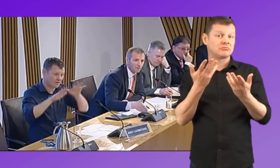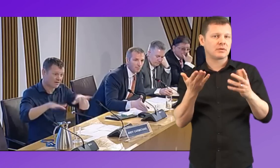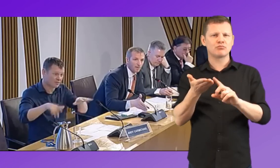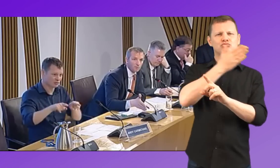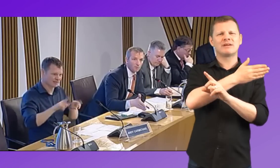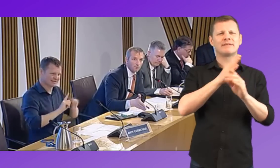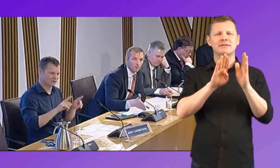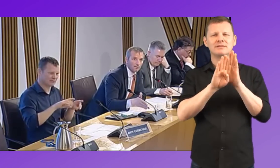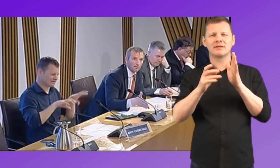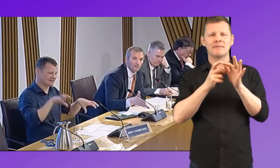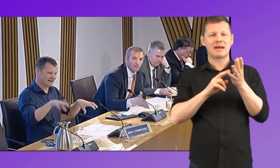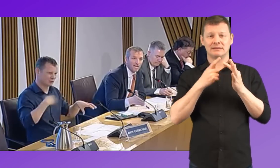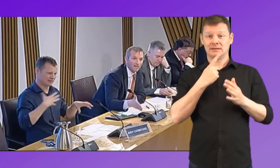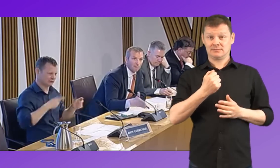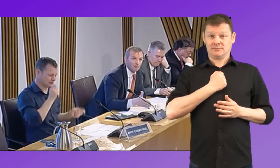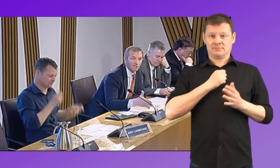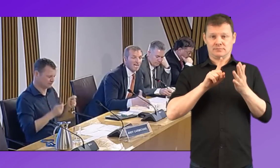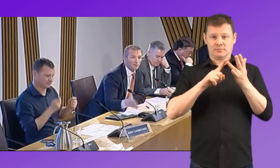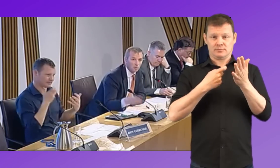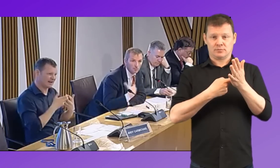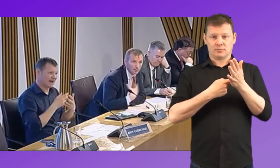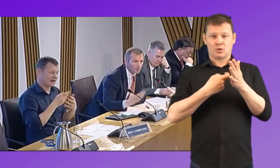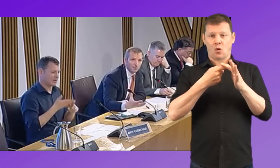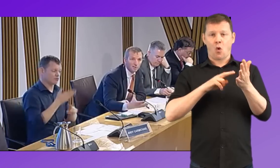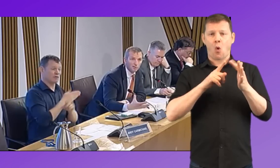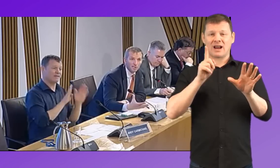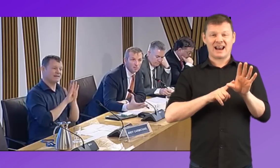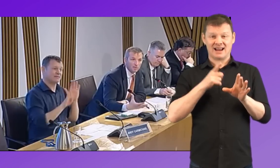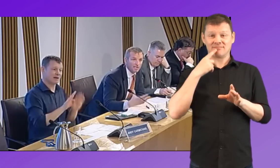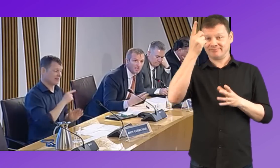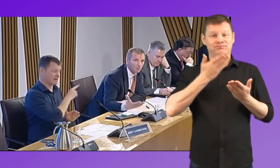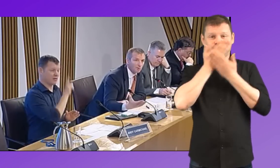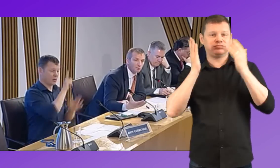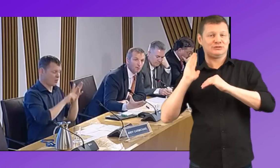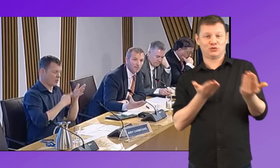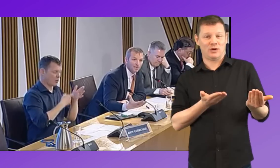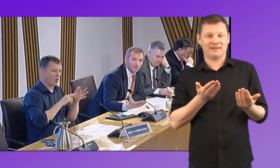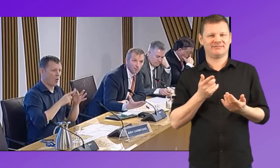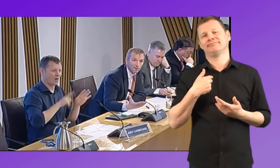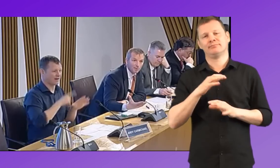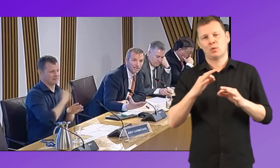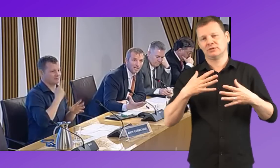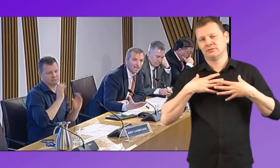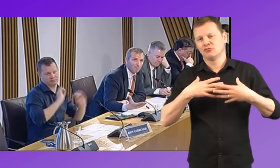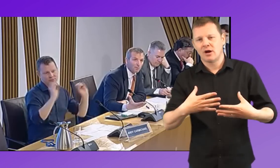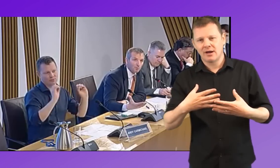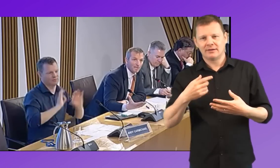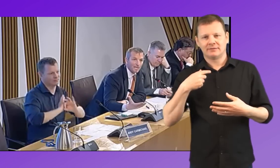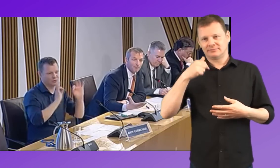previous panel talk about the lack of provision at all in my own constituency in Orkney, and that comes as no surprise to me. Recruitment can